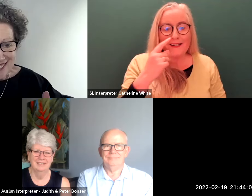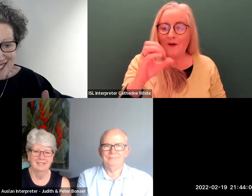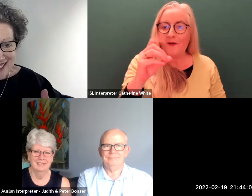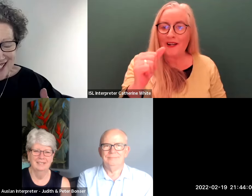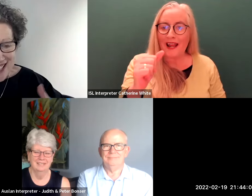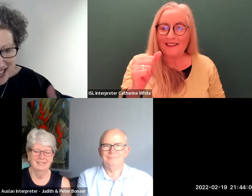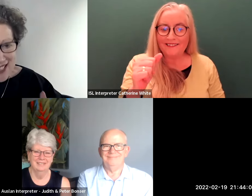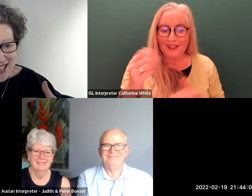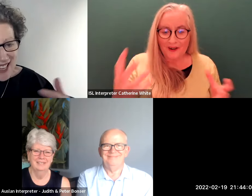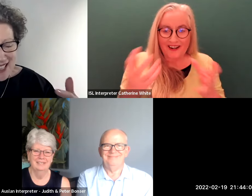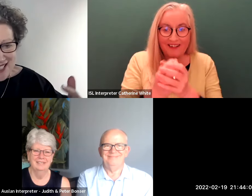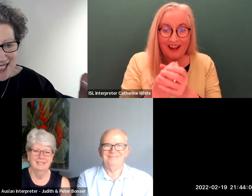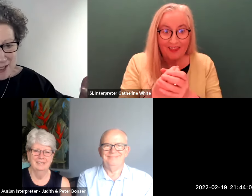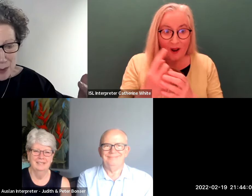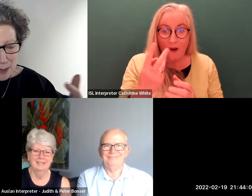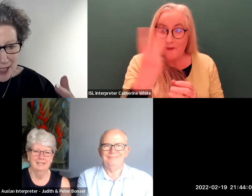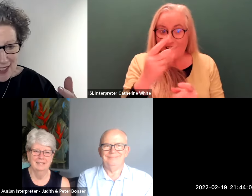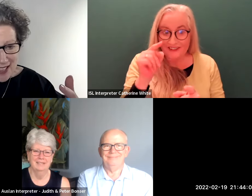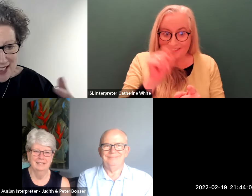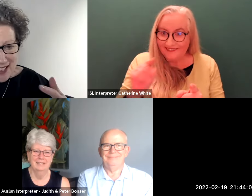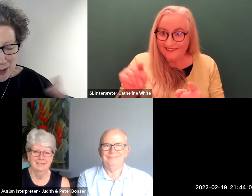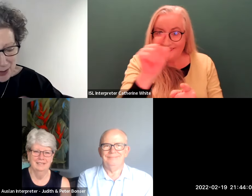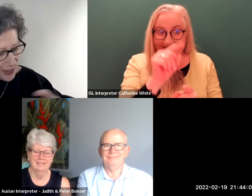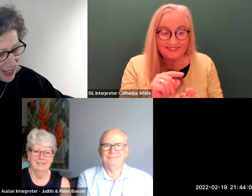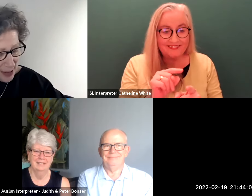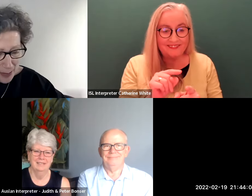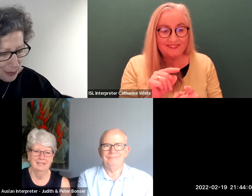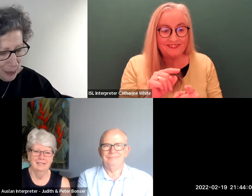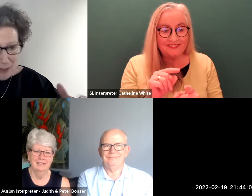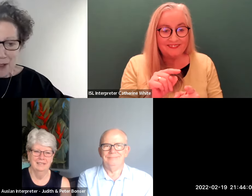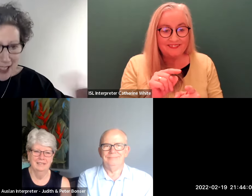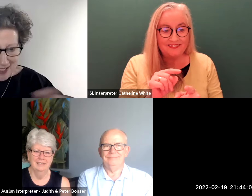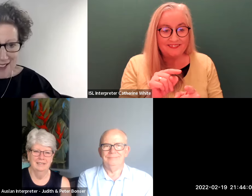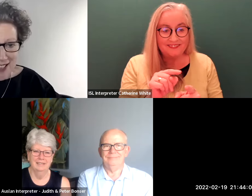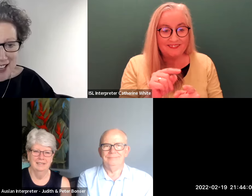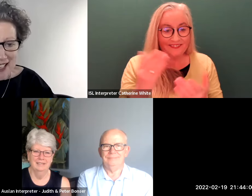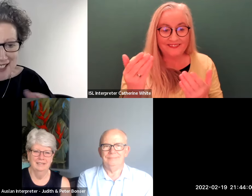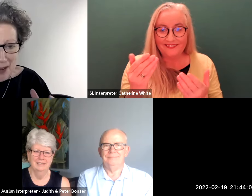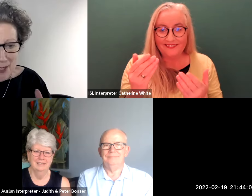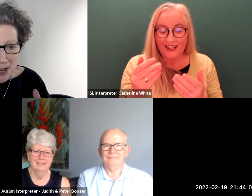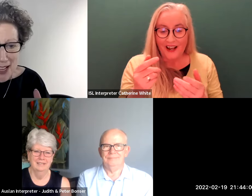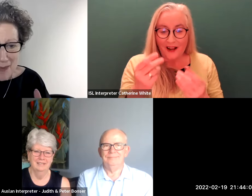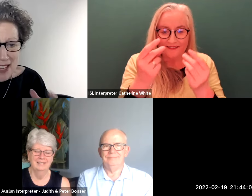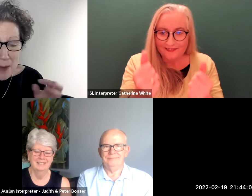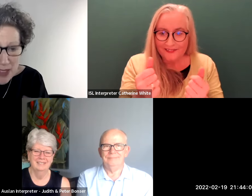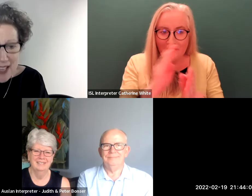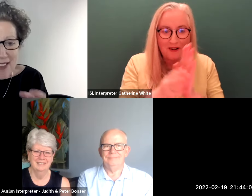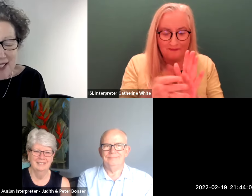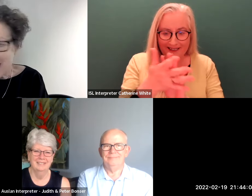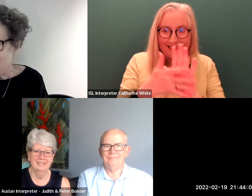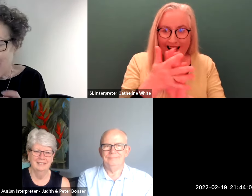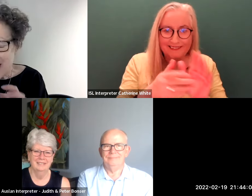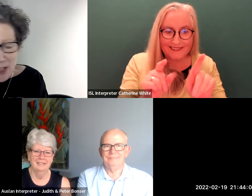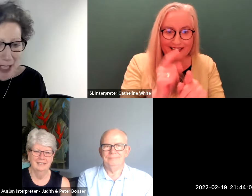again it's whether they're by reflex signing at the same time but